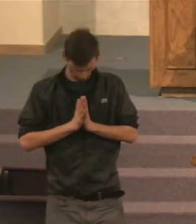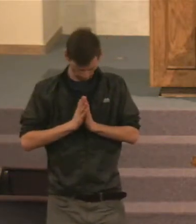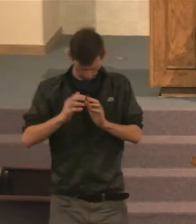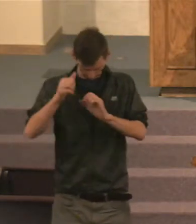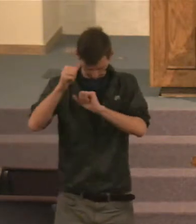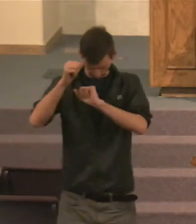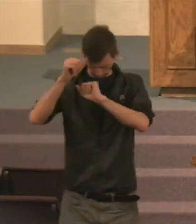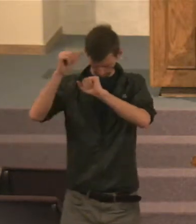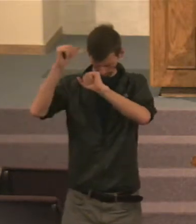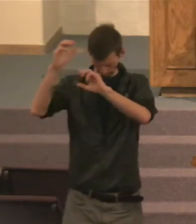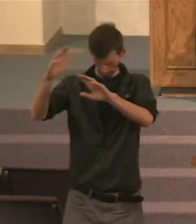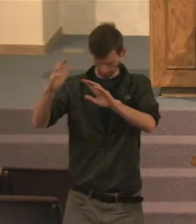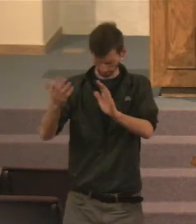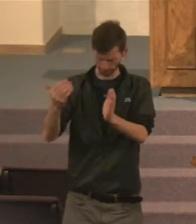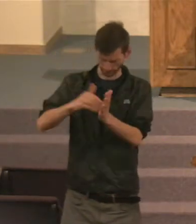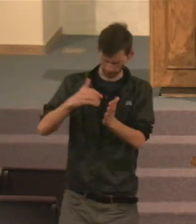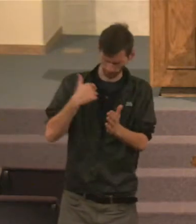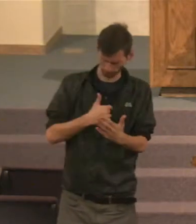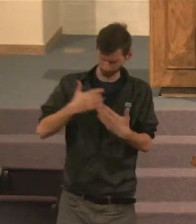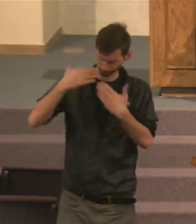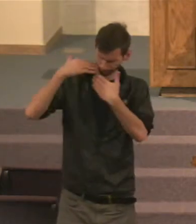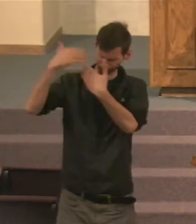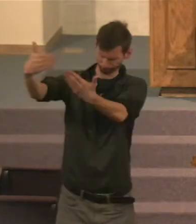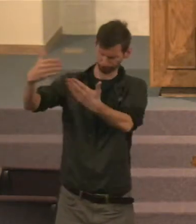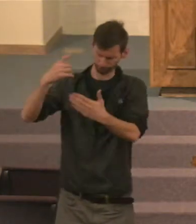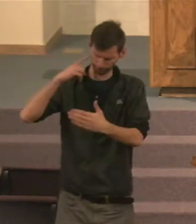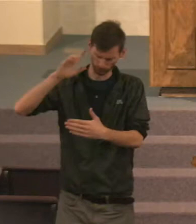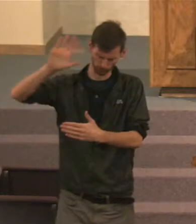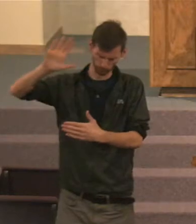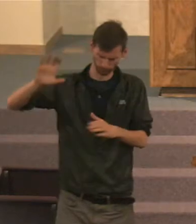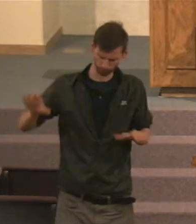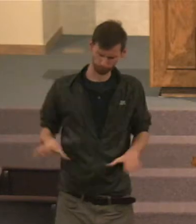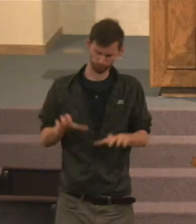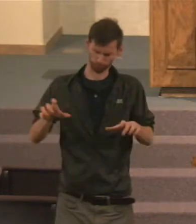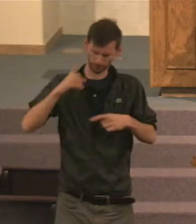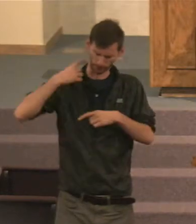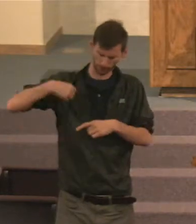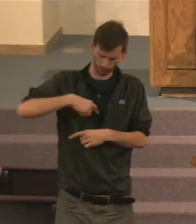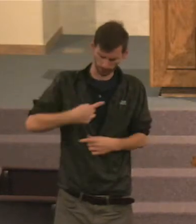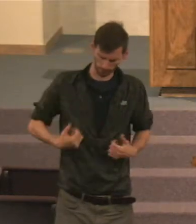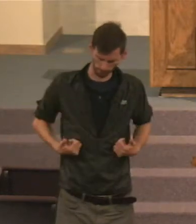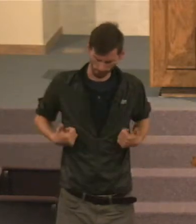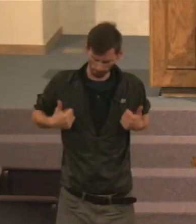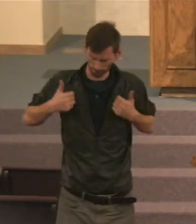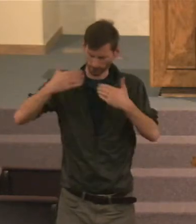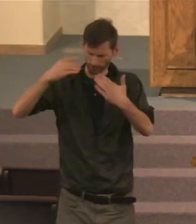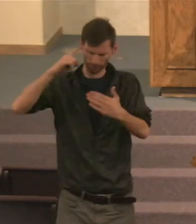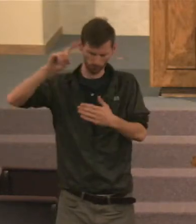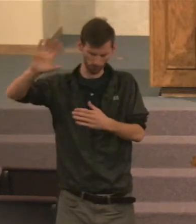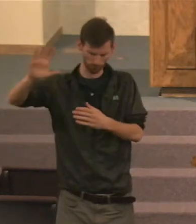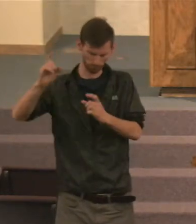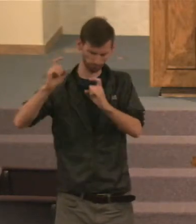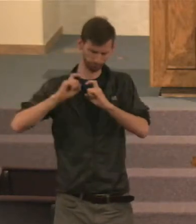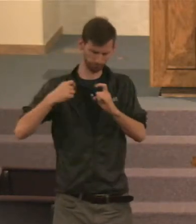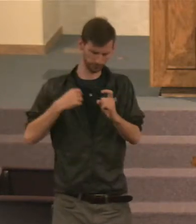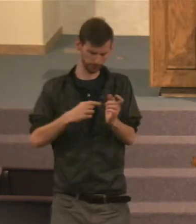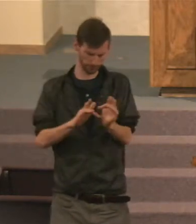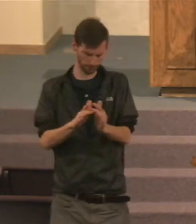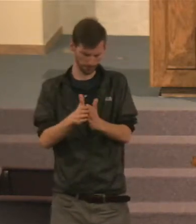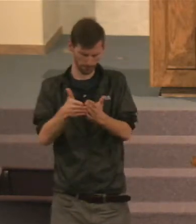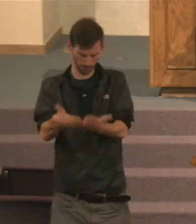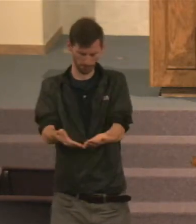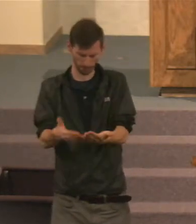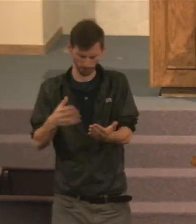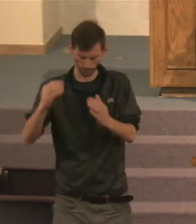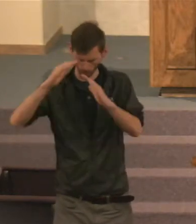Father once more, We're grateful and thankful, For all that you do for us, In life, So thankful, For the Bible, That you've given to us, And for